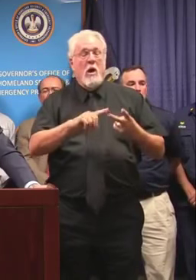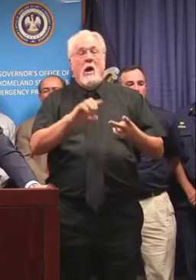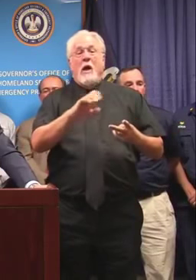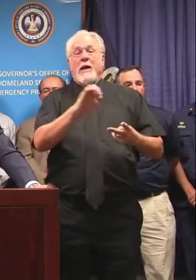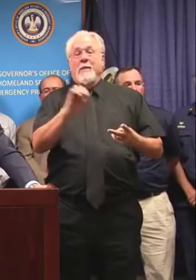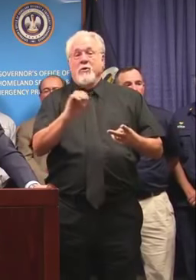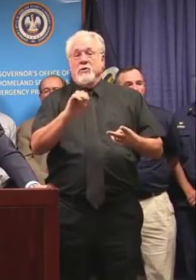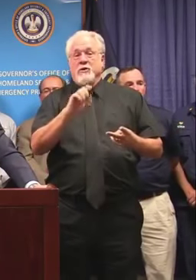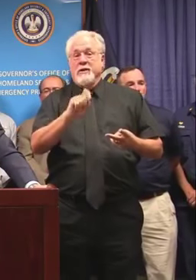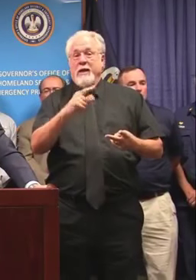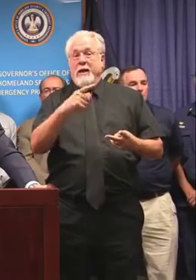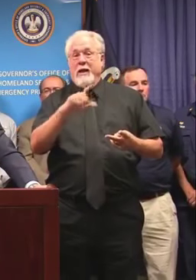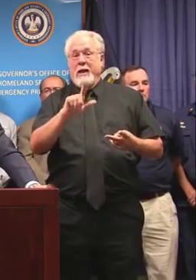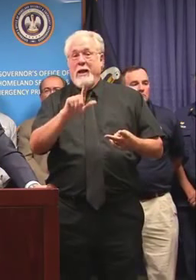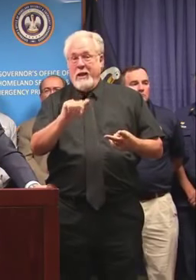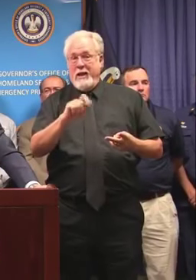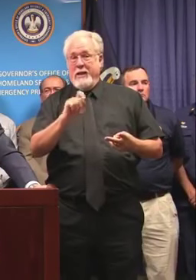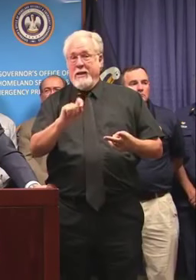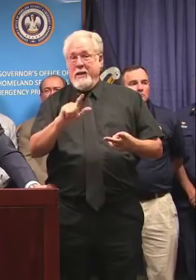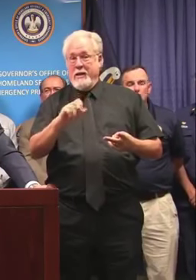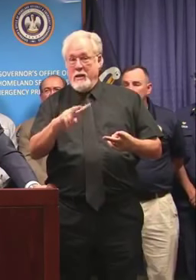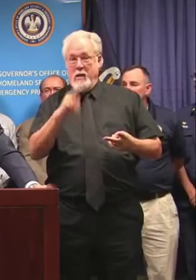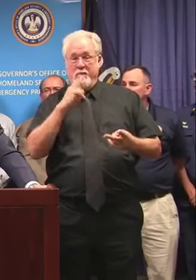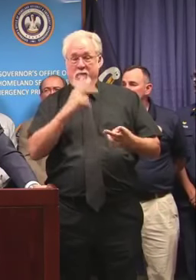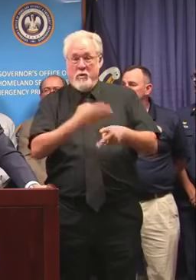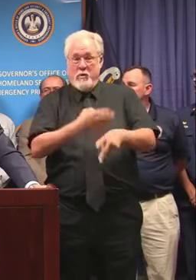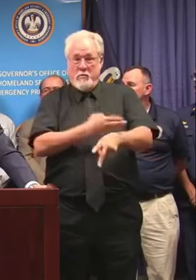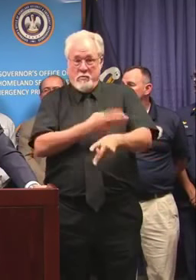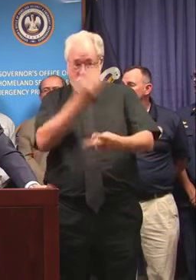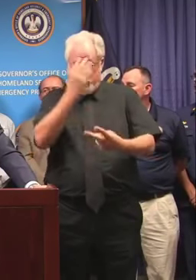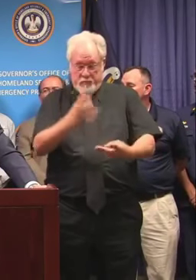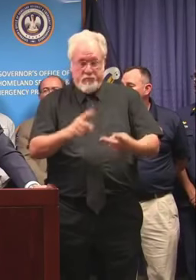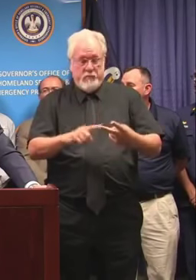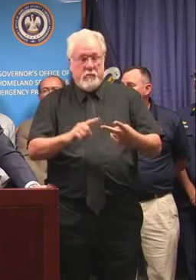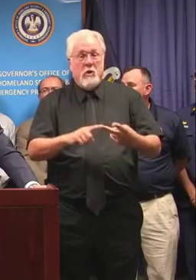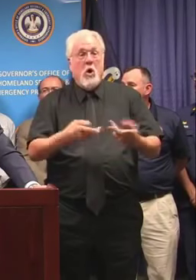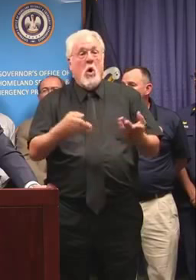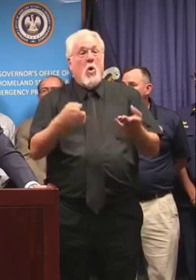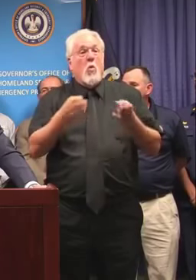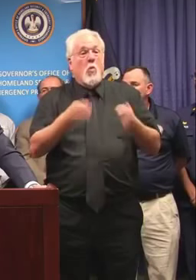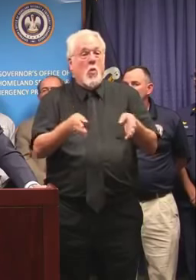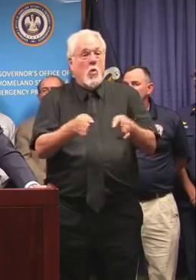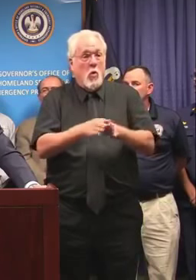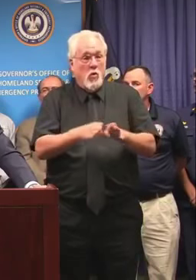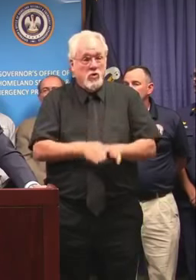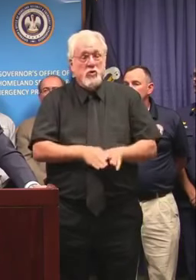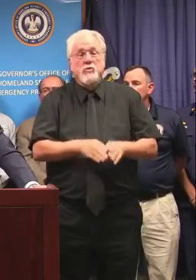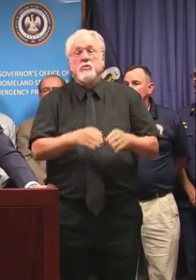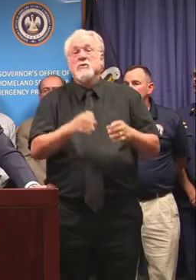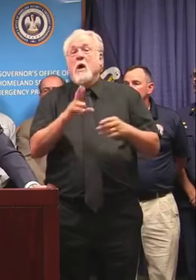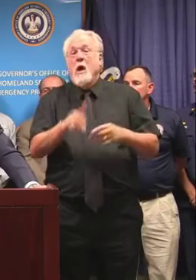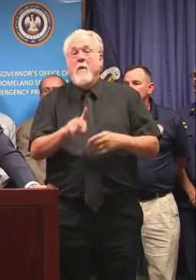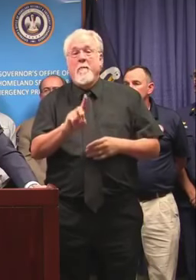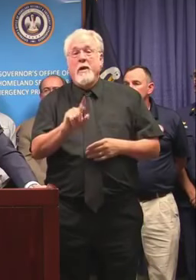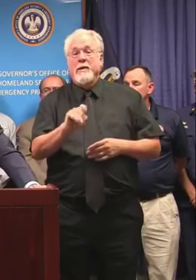.gov for important updates. And as for road closures, conditions, updates,